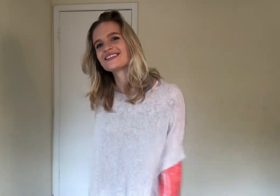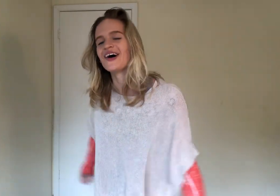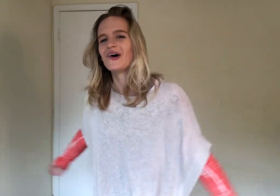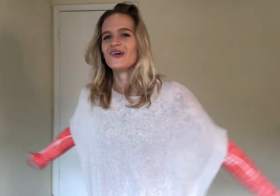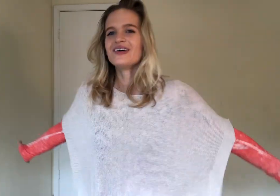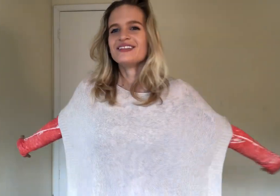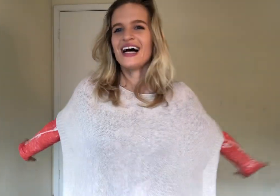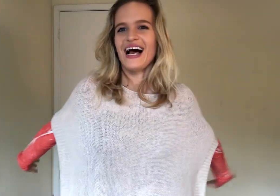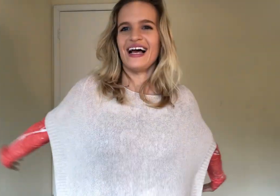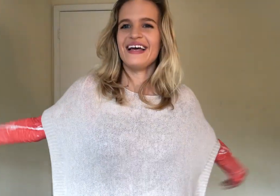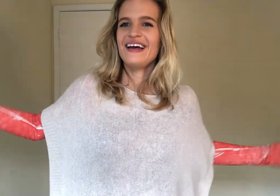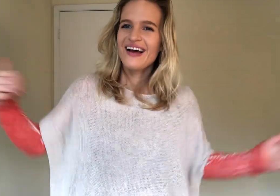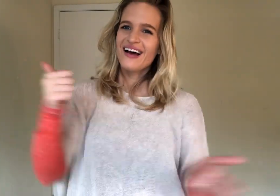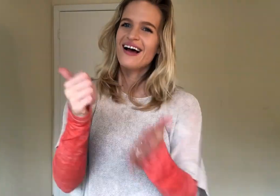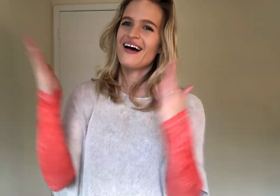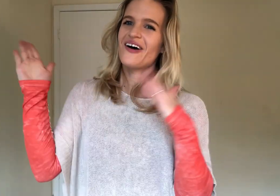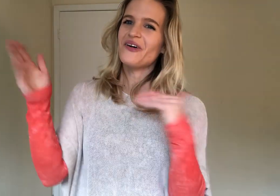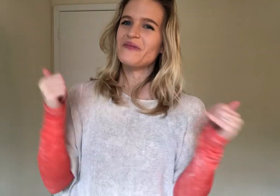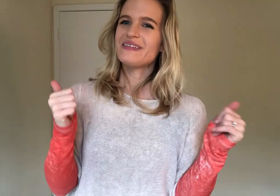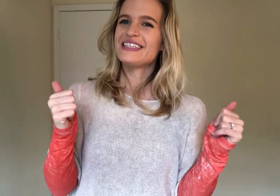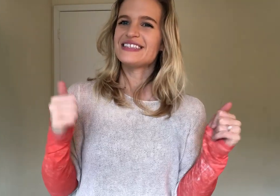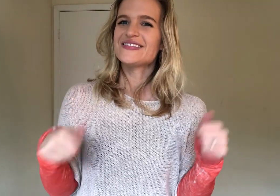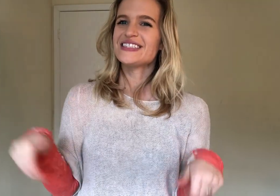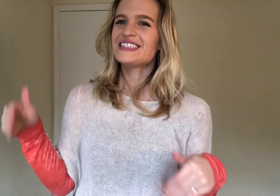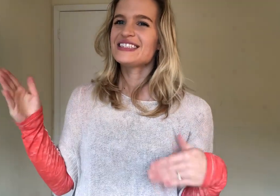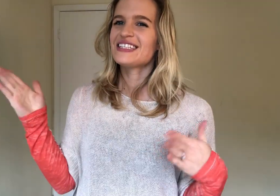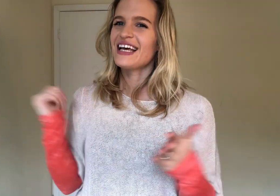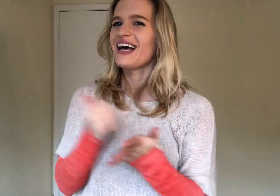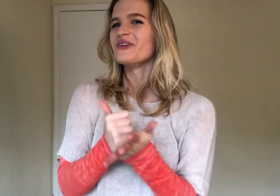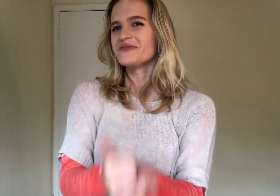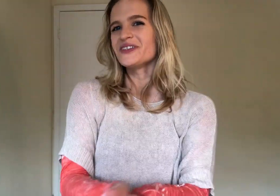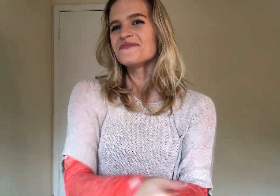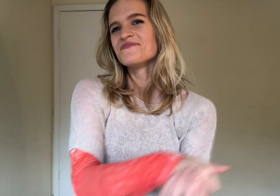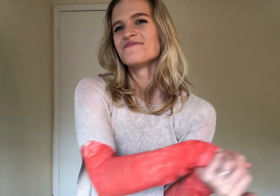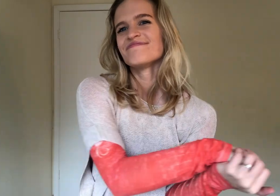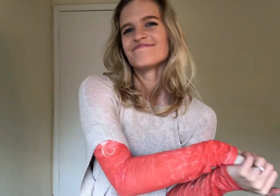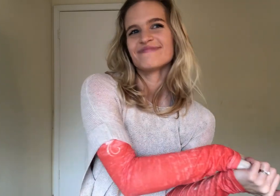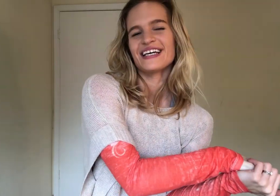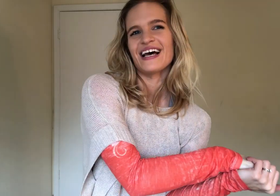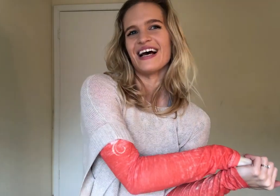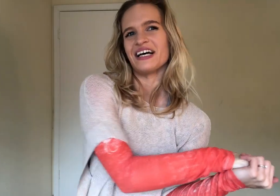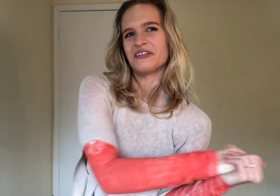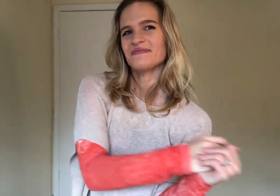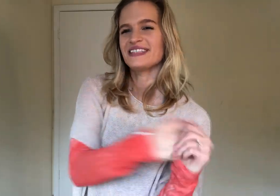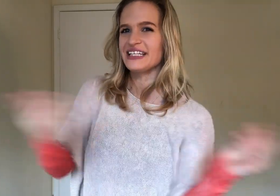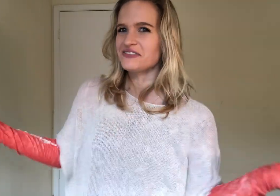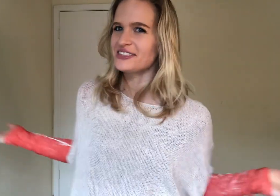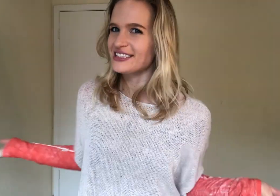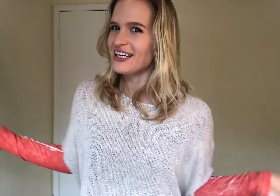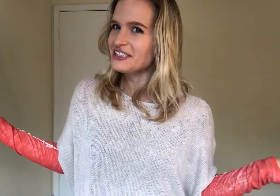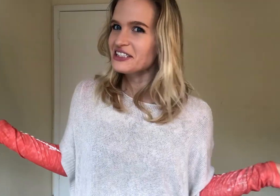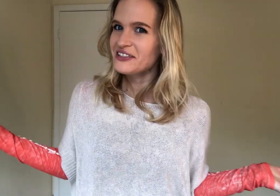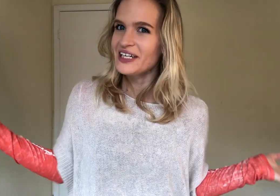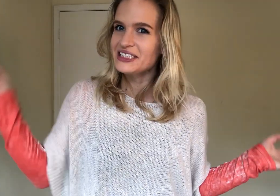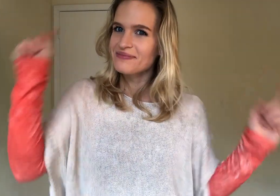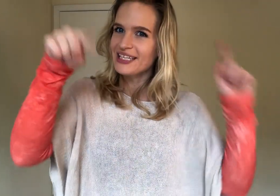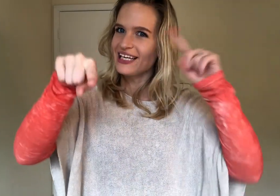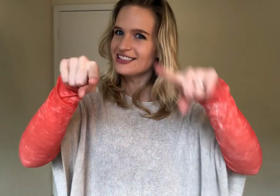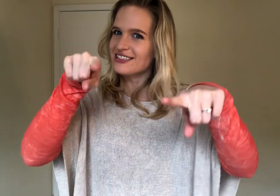So. I. Hope this was. Helpful. Um. Thanks for the song request. Mackenzie.